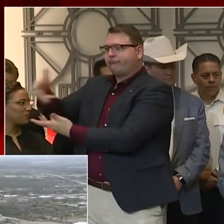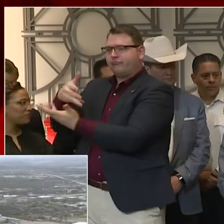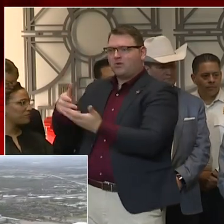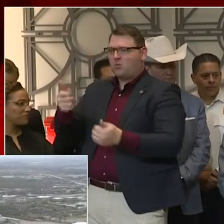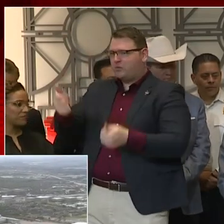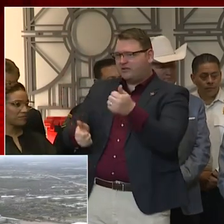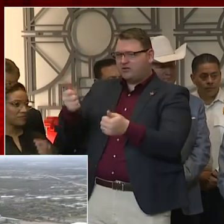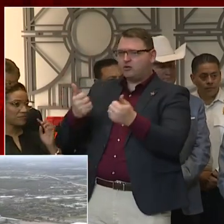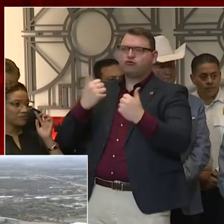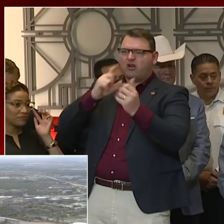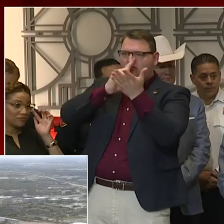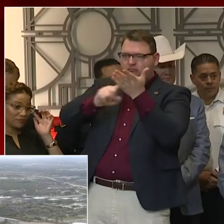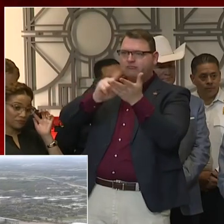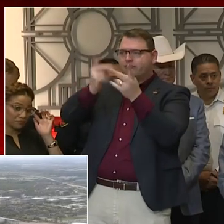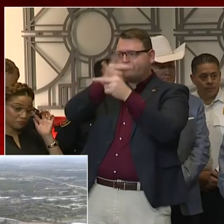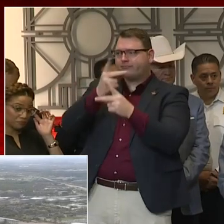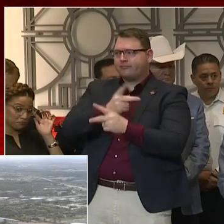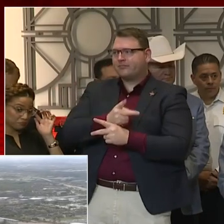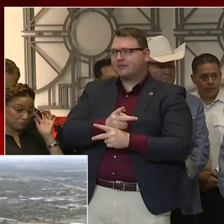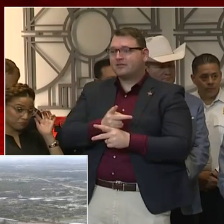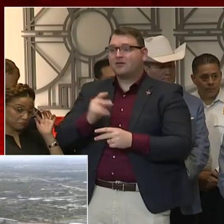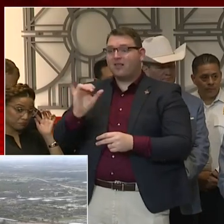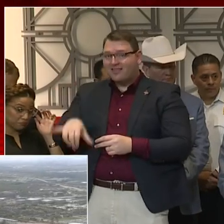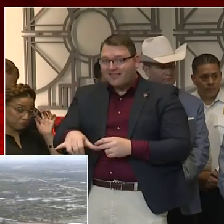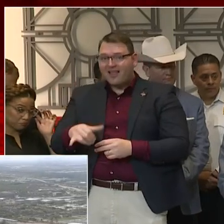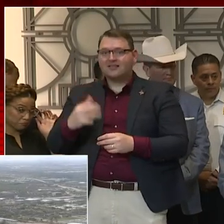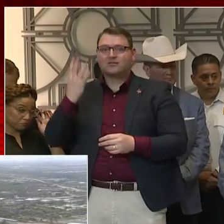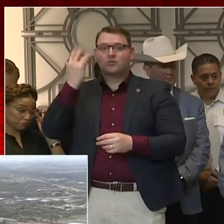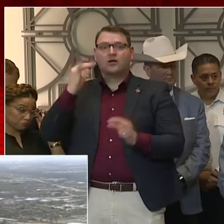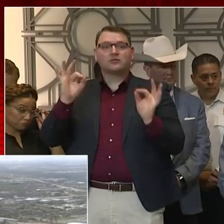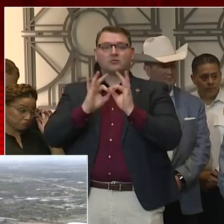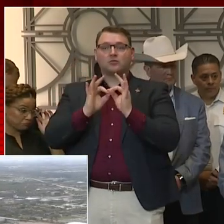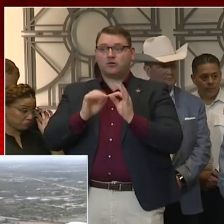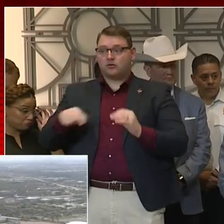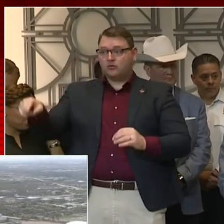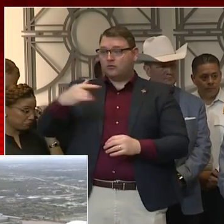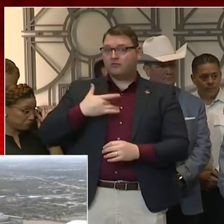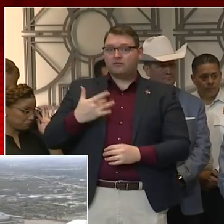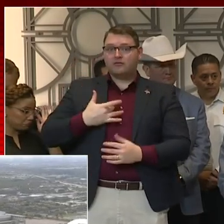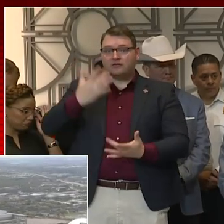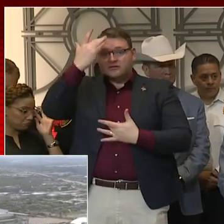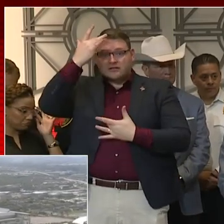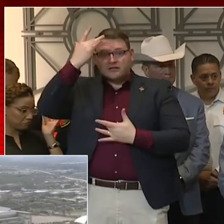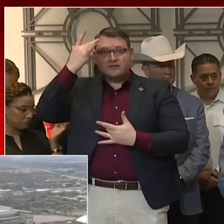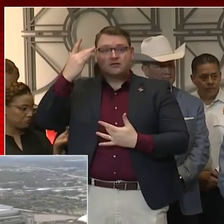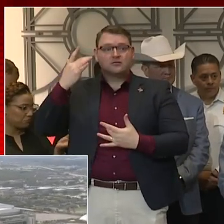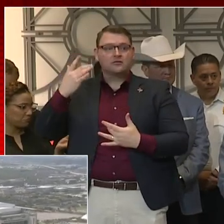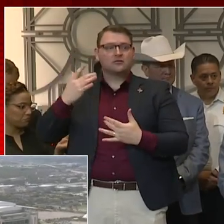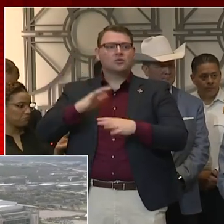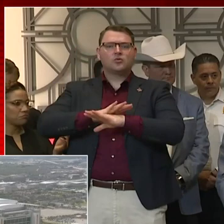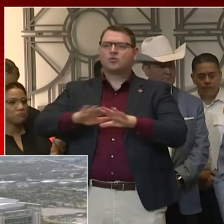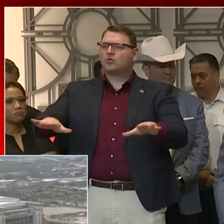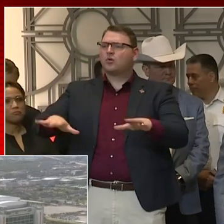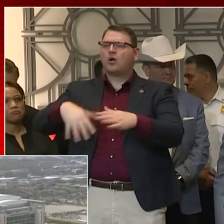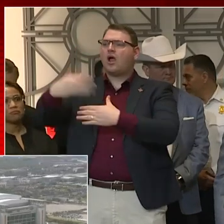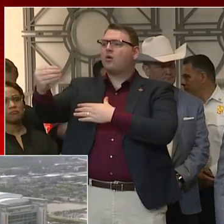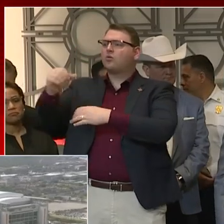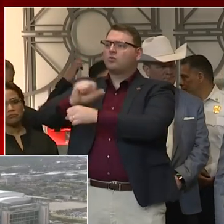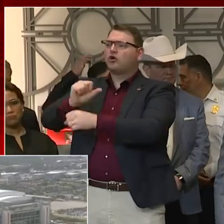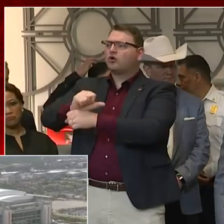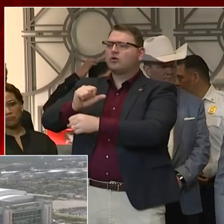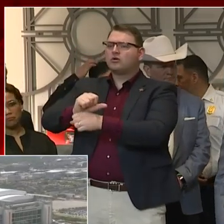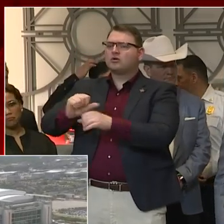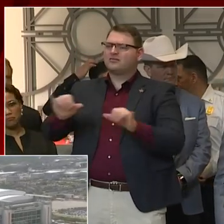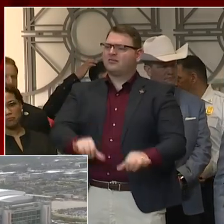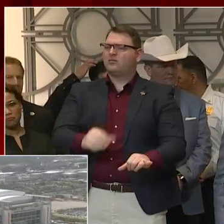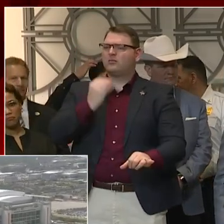coronavirus, please don't go to work. Don't go to school. If anyone has unexplained symptoms and